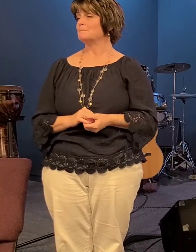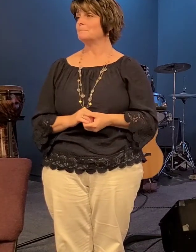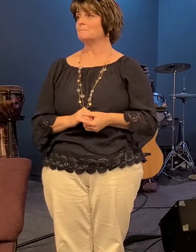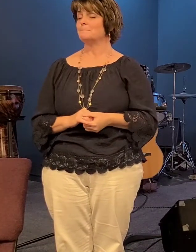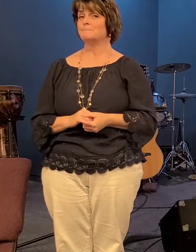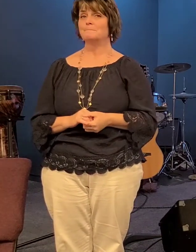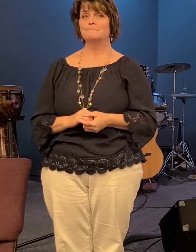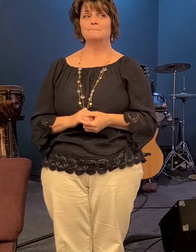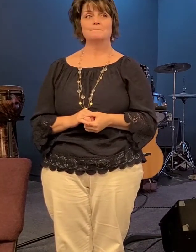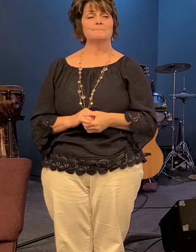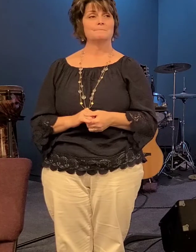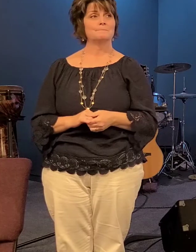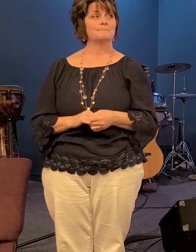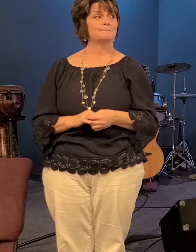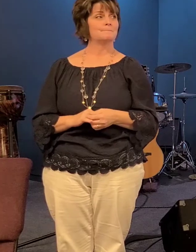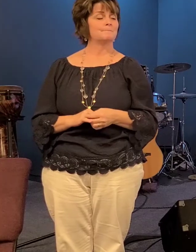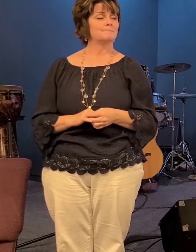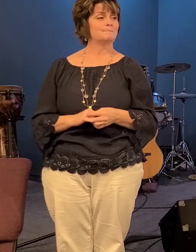so would anyone